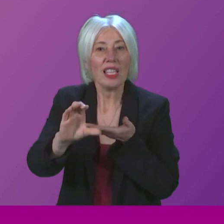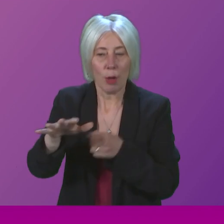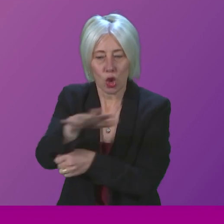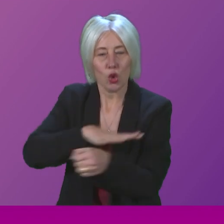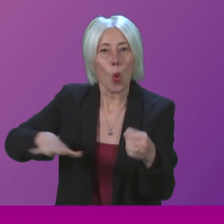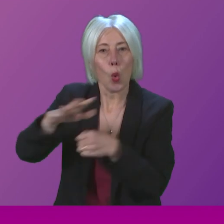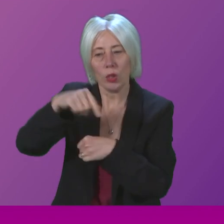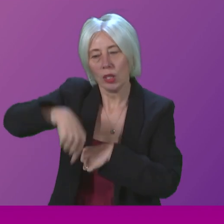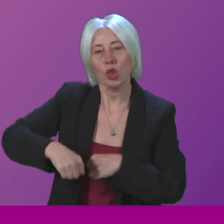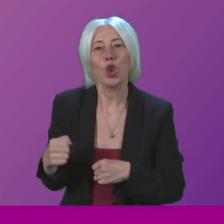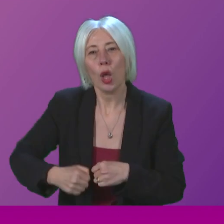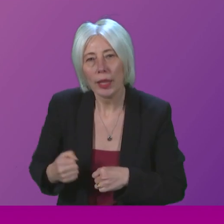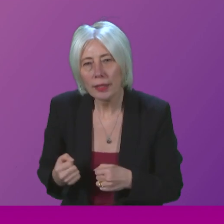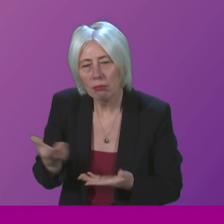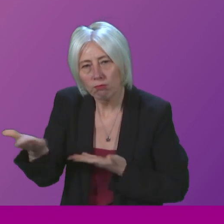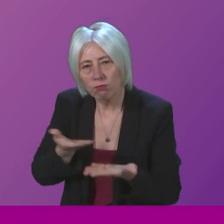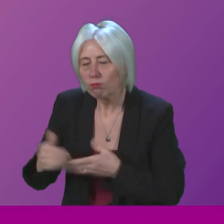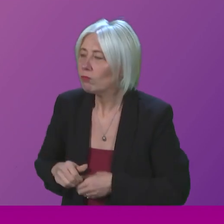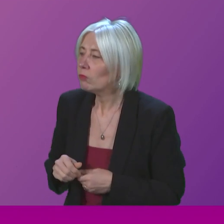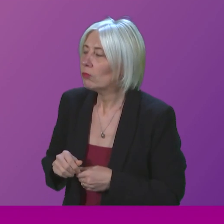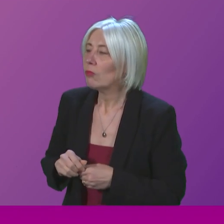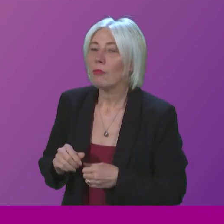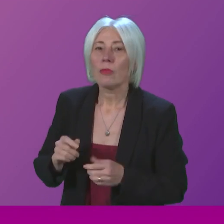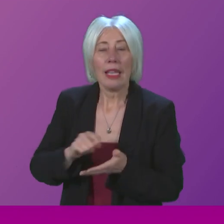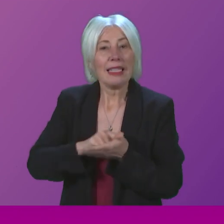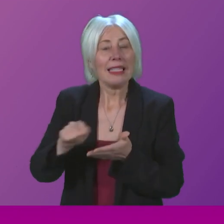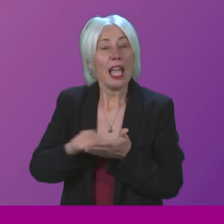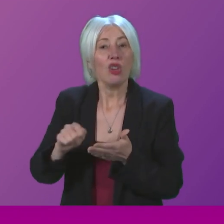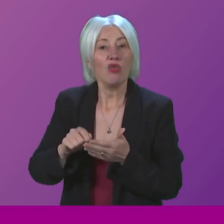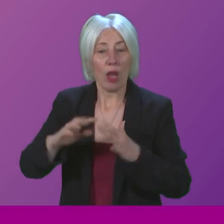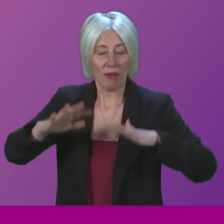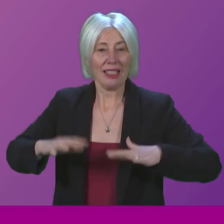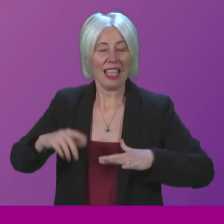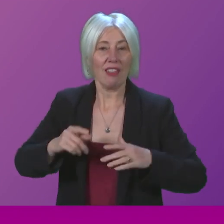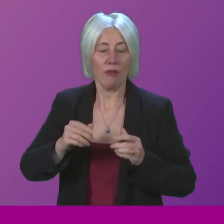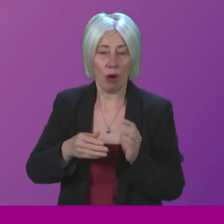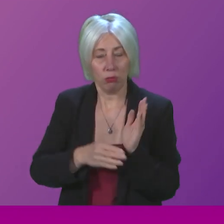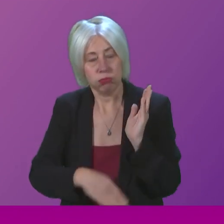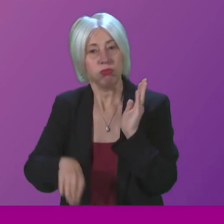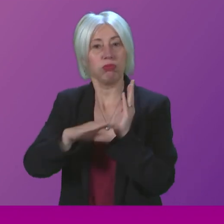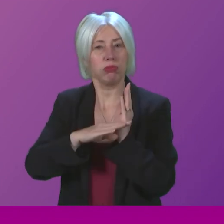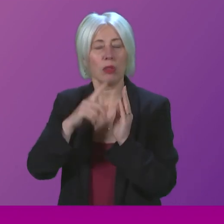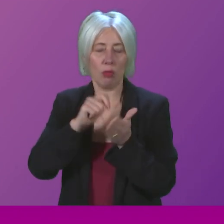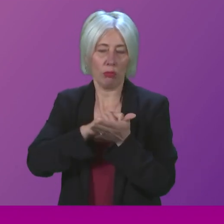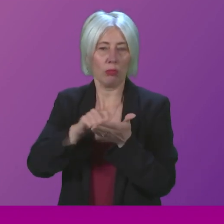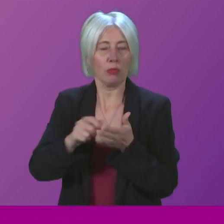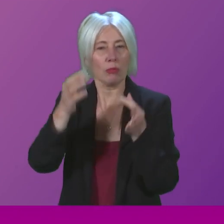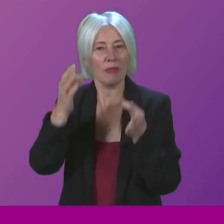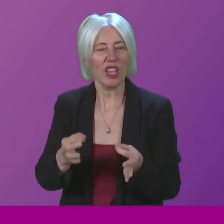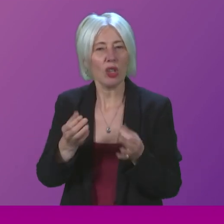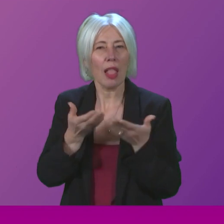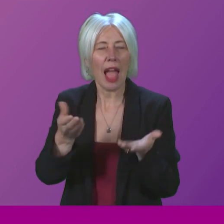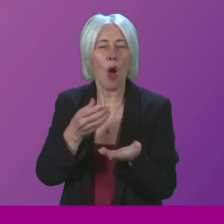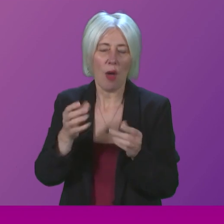First Minister. The Secretary of State for levelling up wrote to the Deputy First Minister proposing official discussions on how